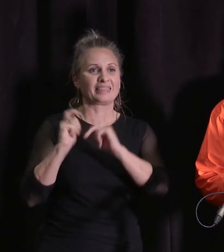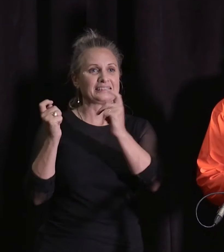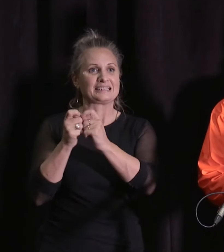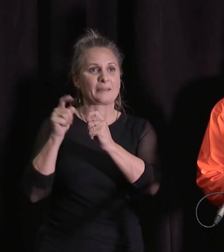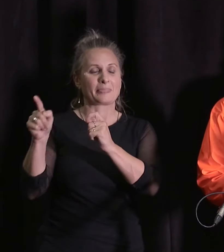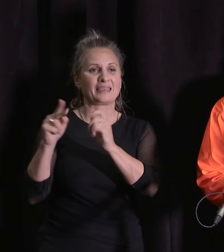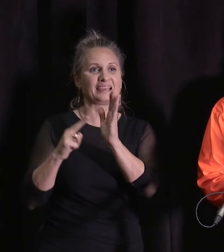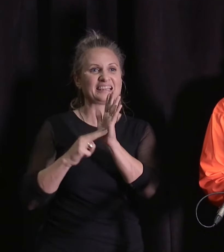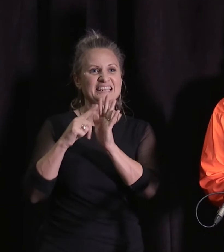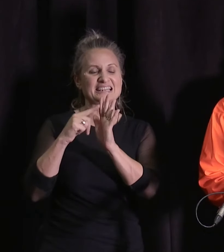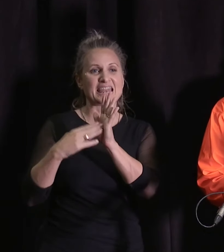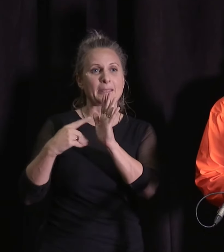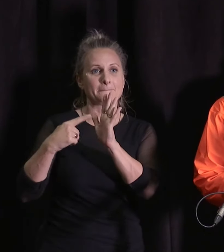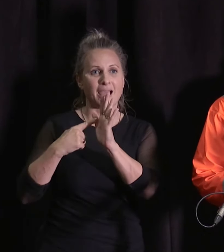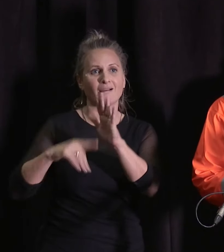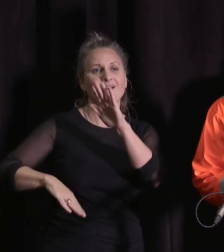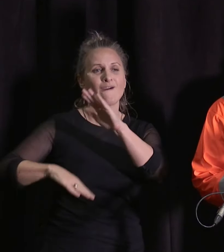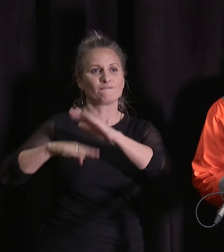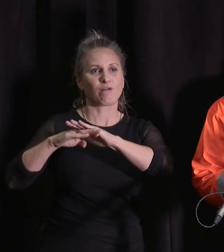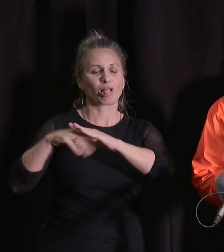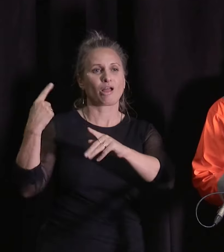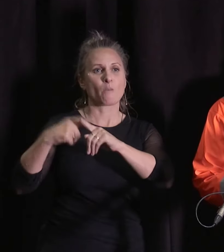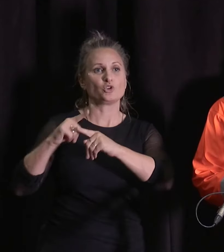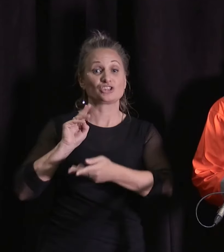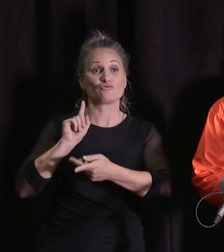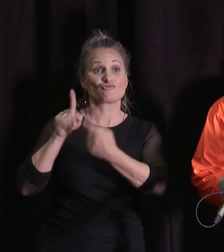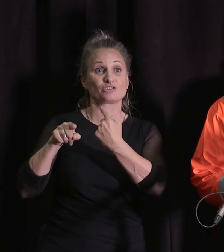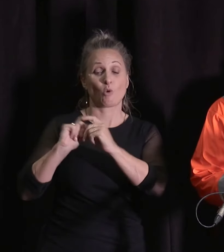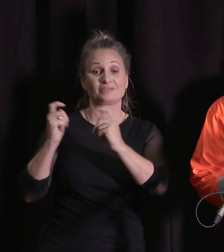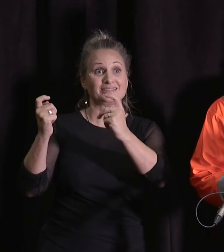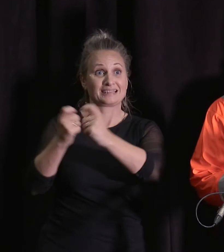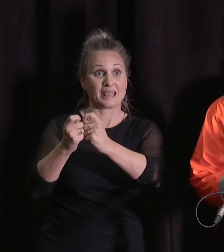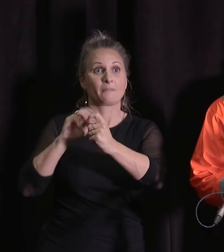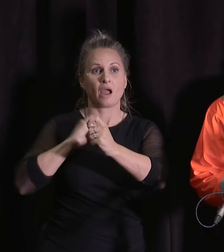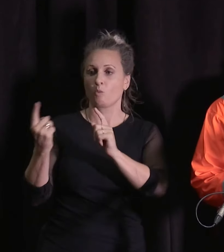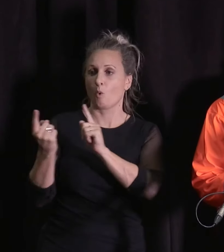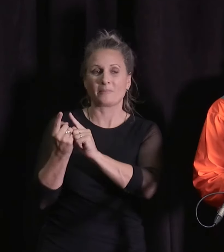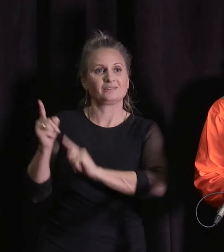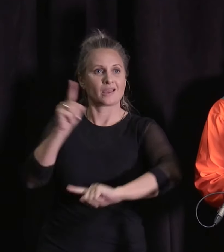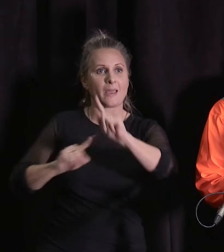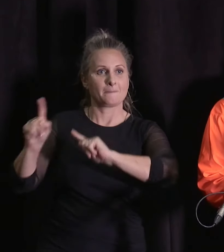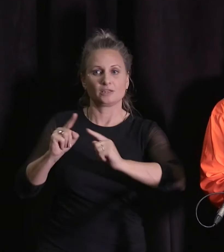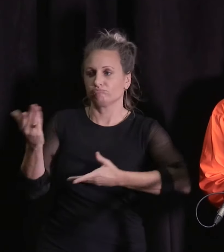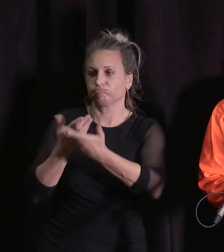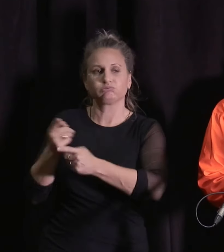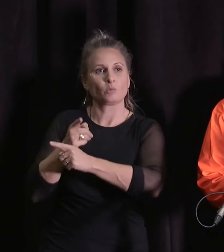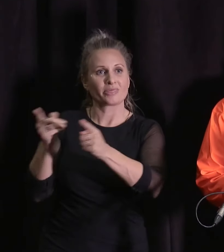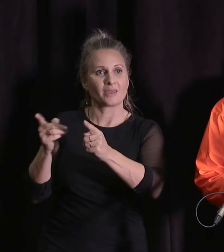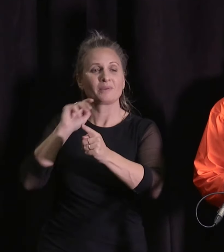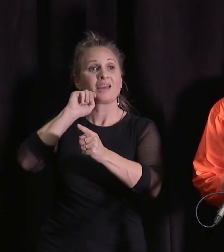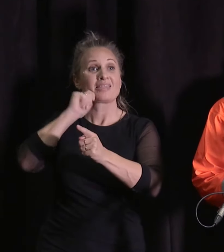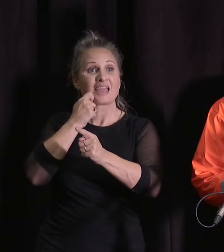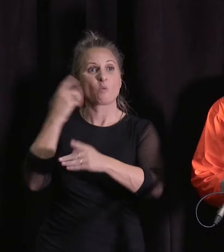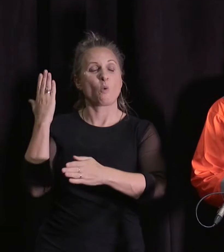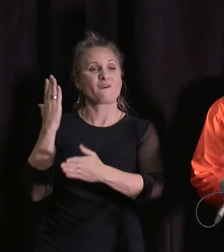full national emergency response. We will then be able to provide a fuller update including some of the facts and figures that I know